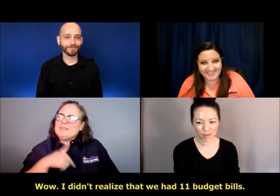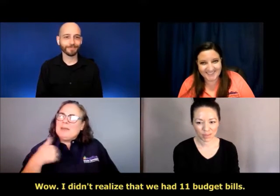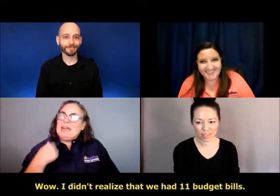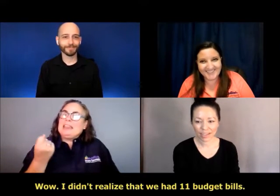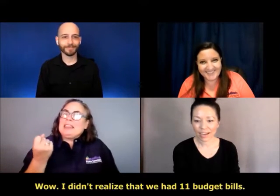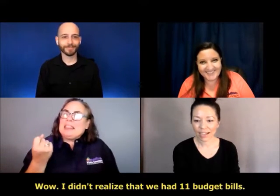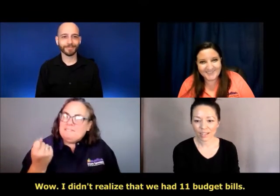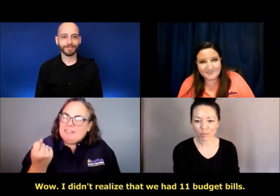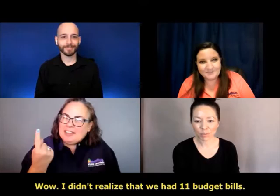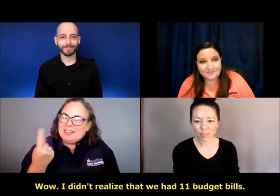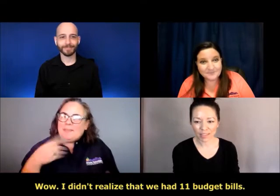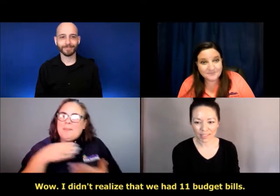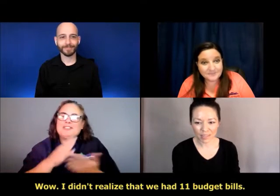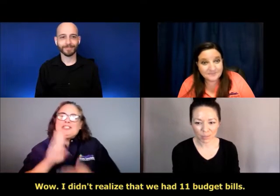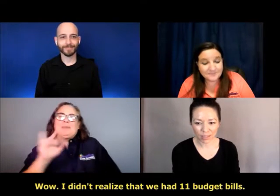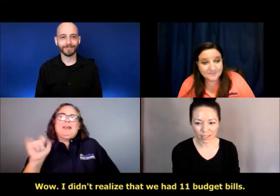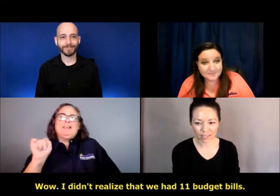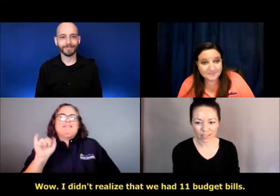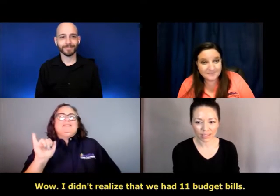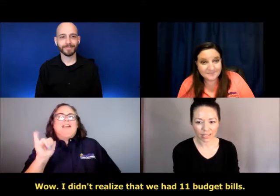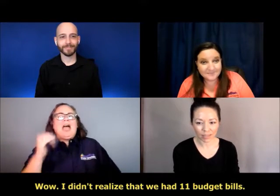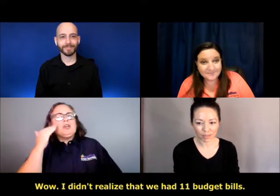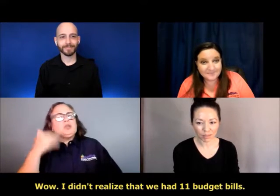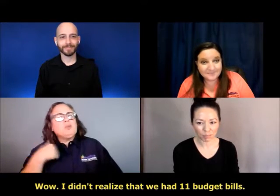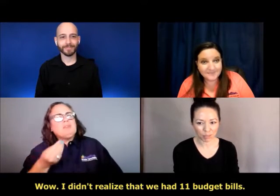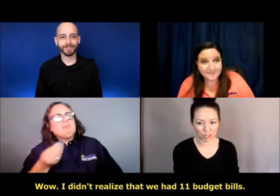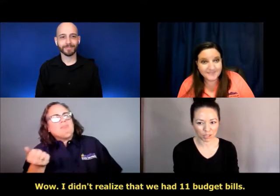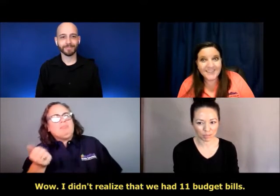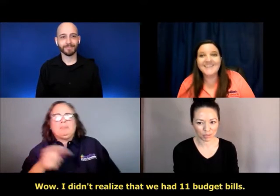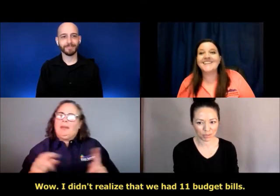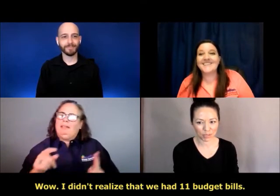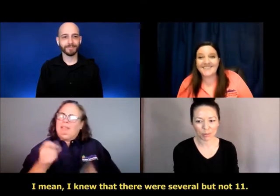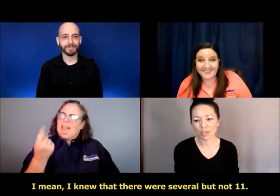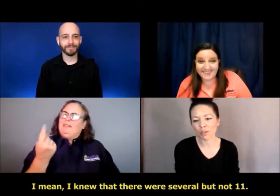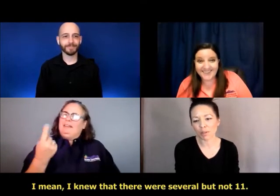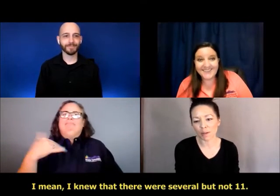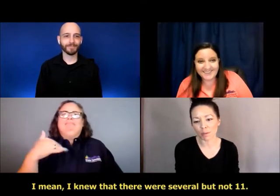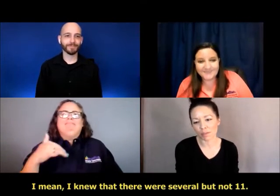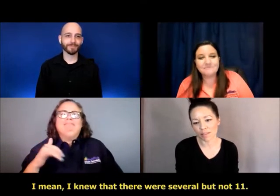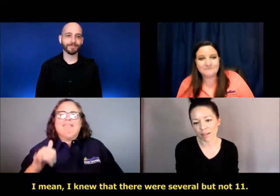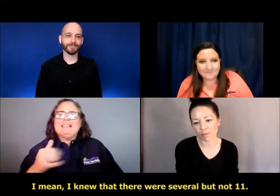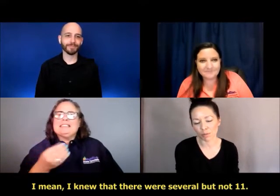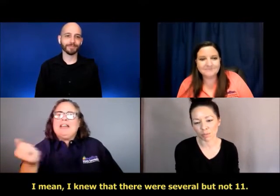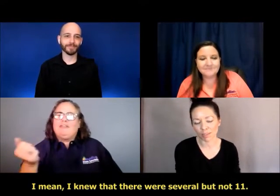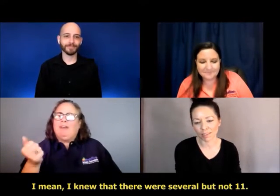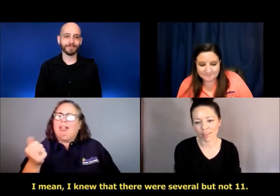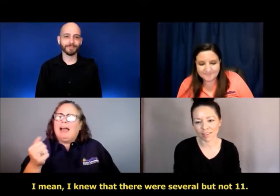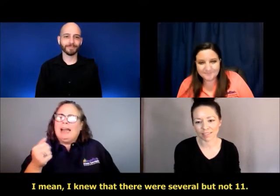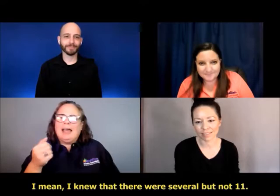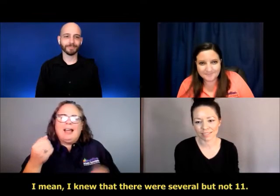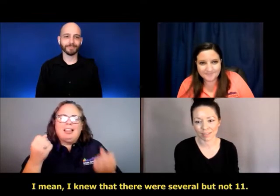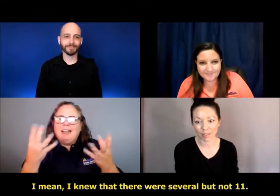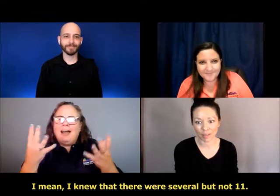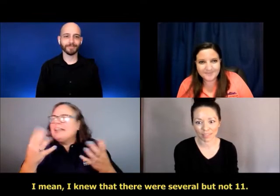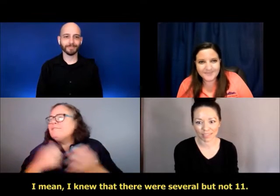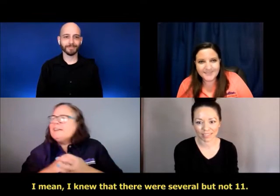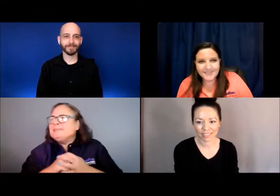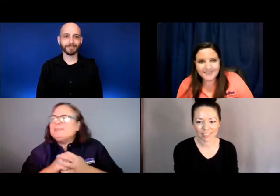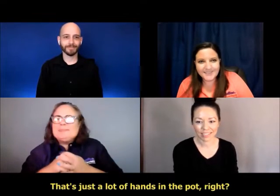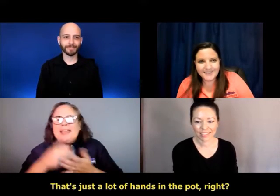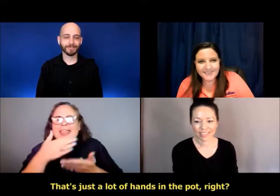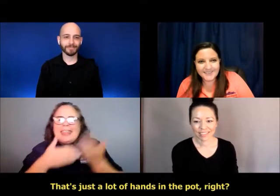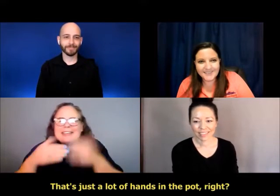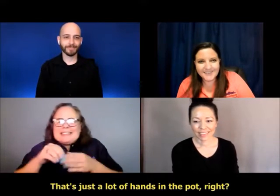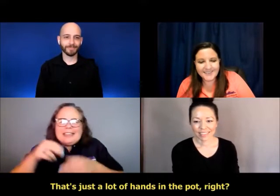Wow. I didn't realize that we had 11 budget bills. I mean, I knew that there were several, but not 11.